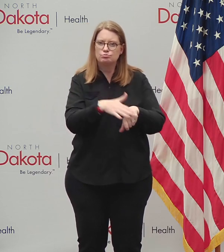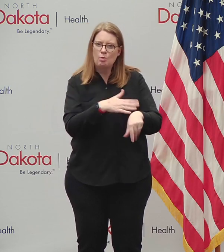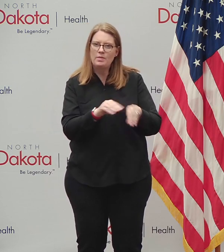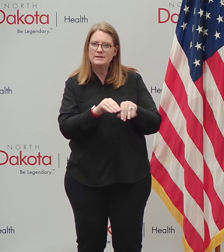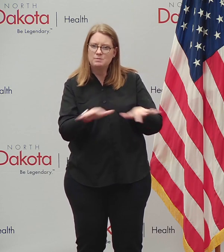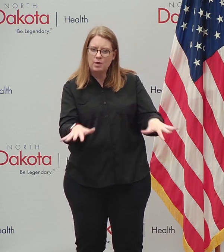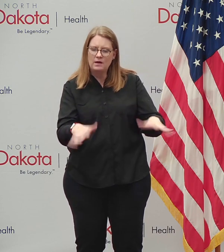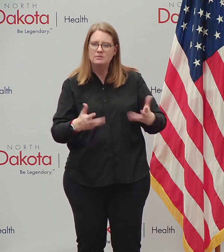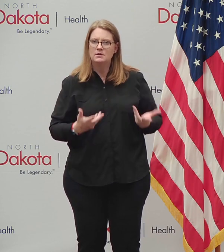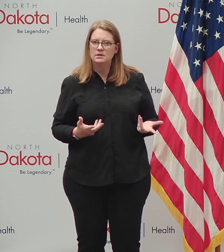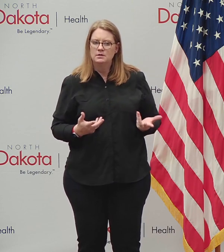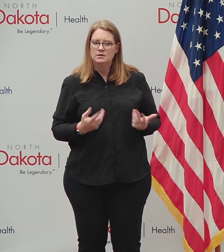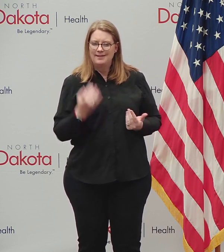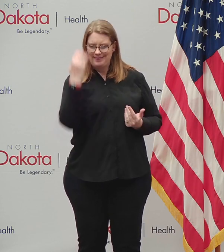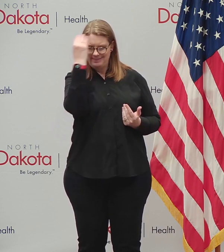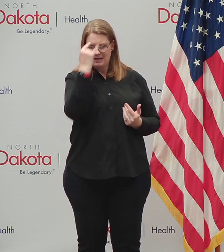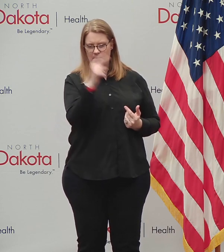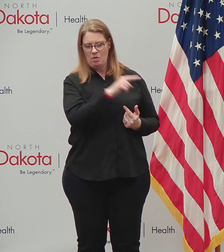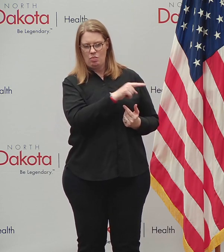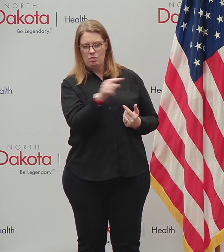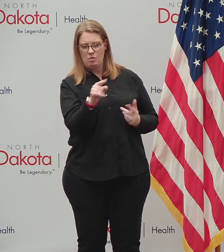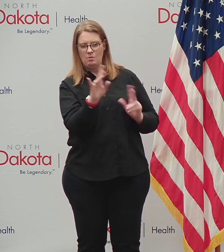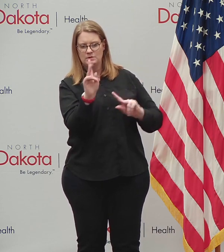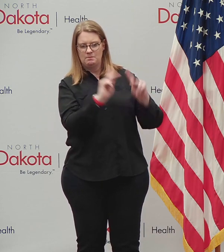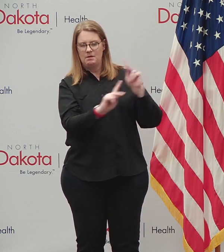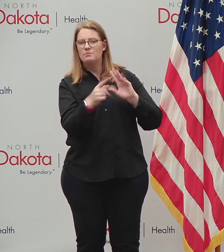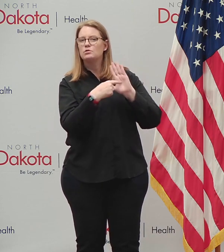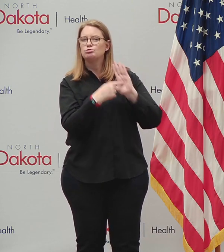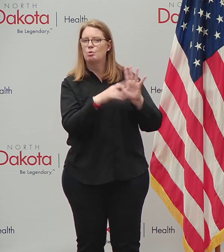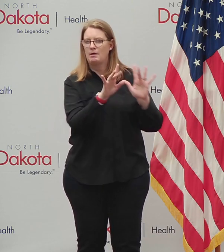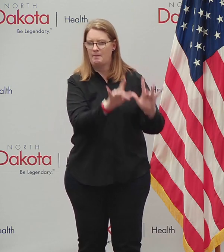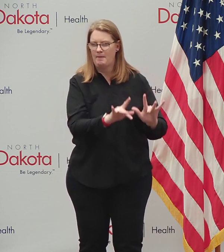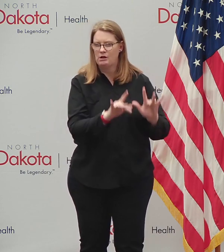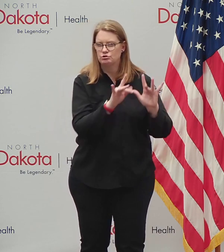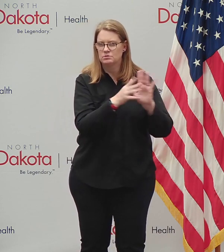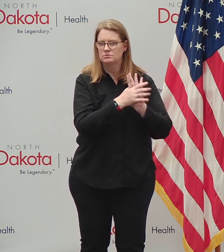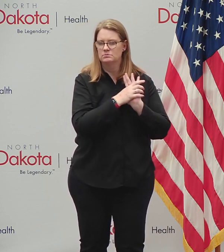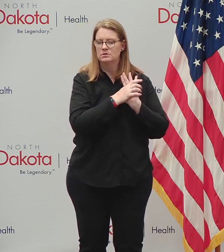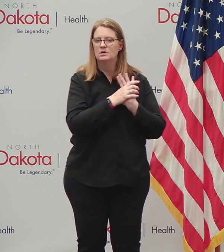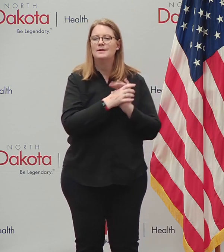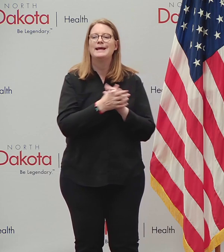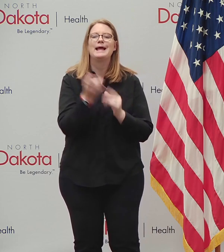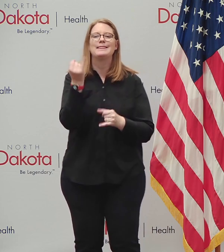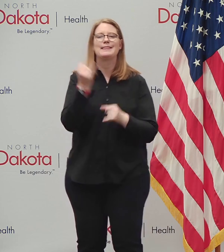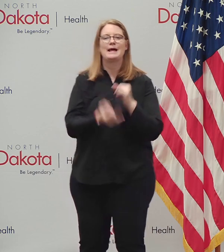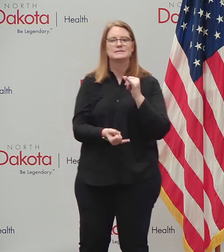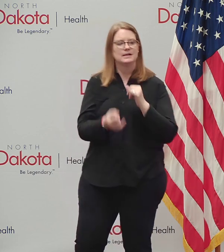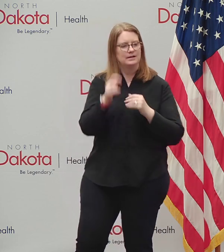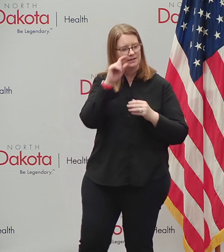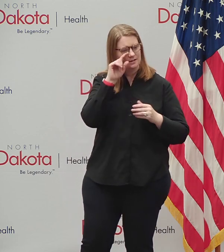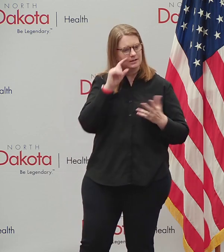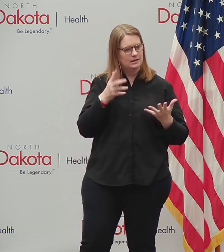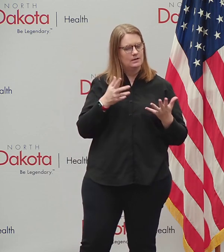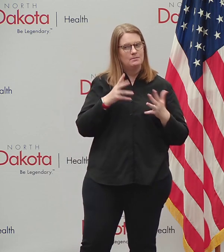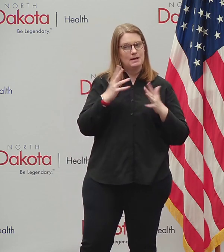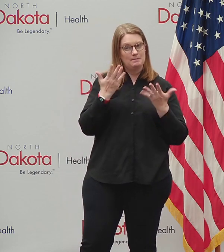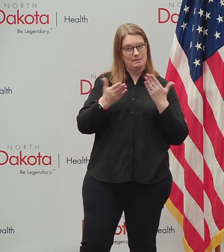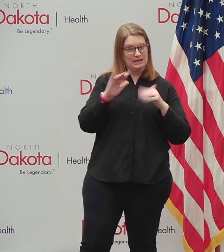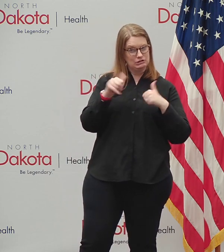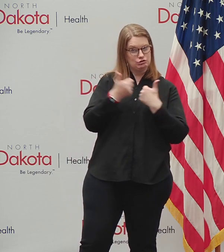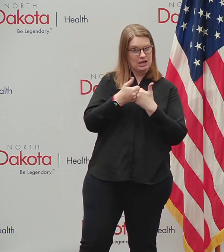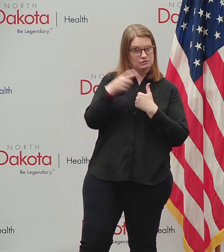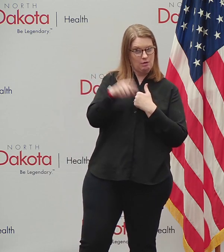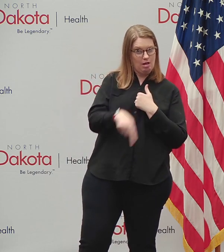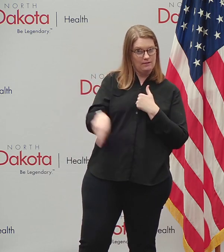think about those people as people that are giving compassion. And then lastly, let's close out maybe a challenge to all North